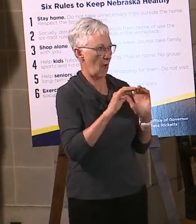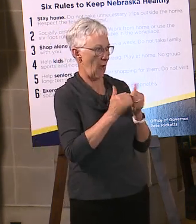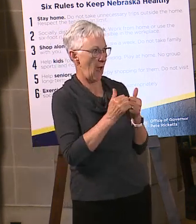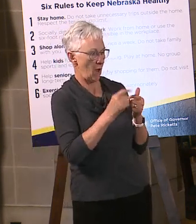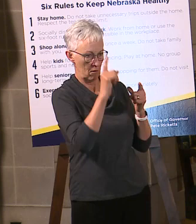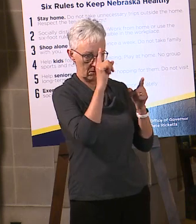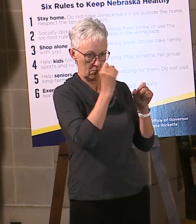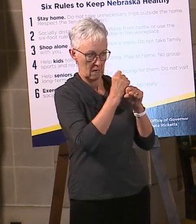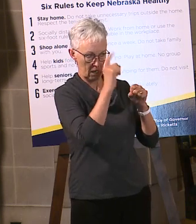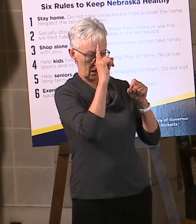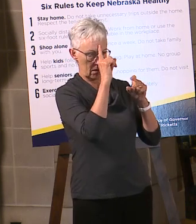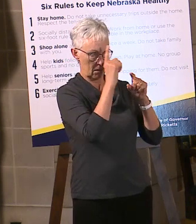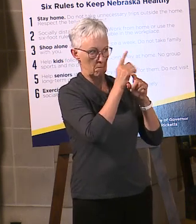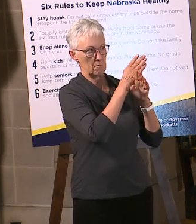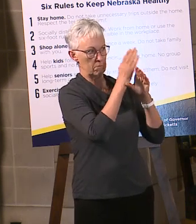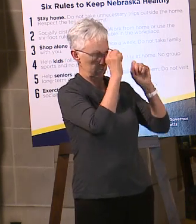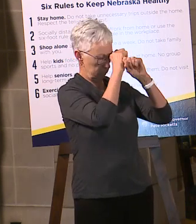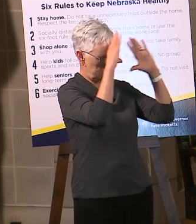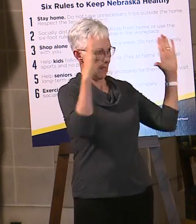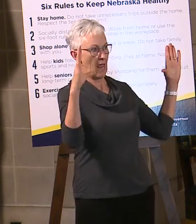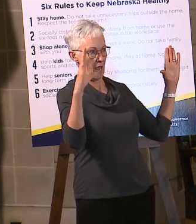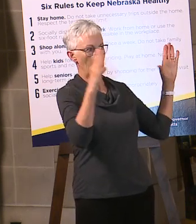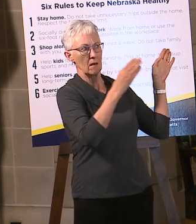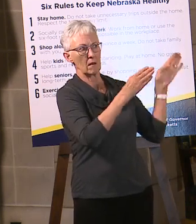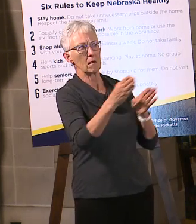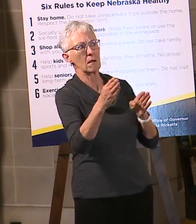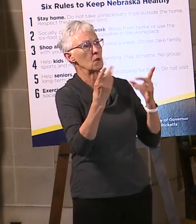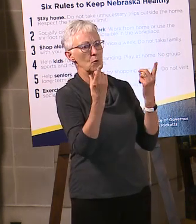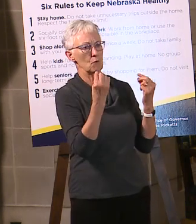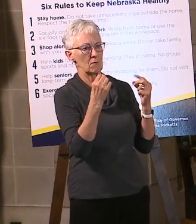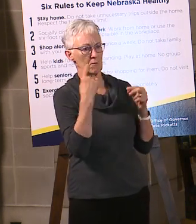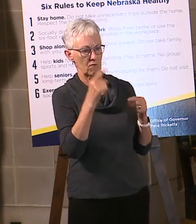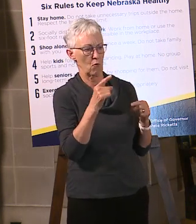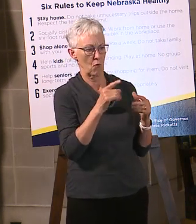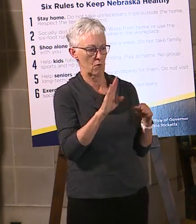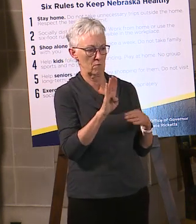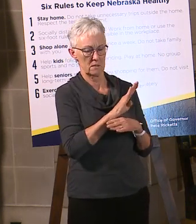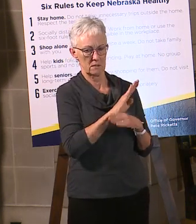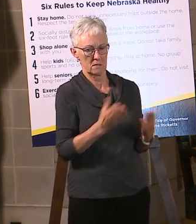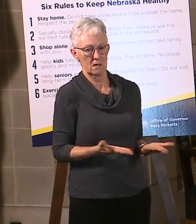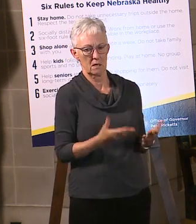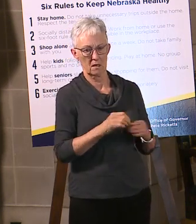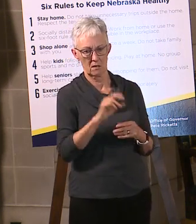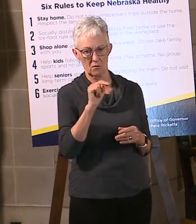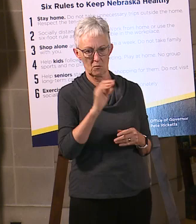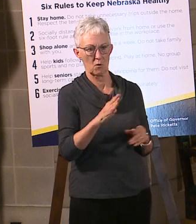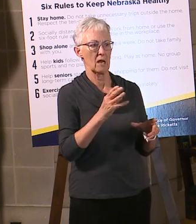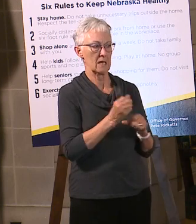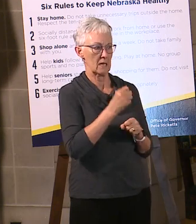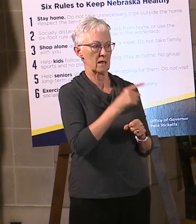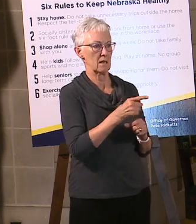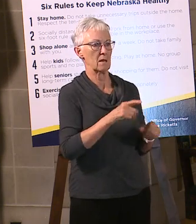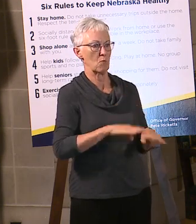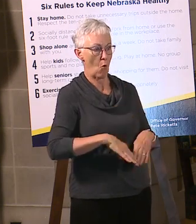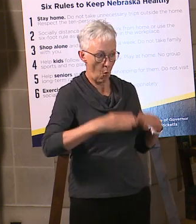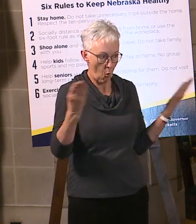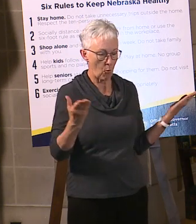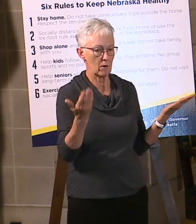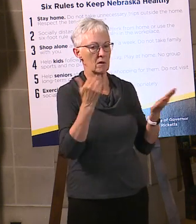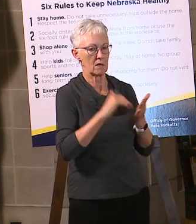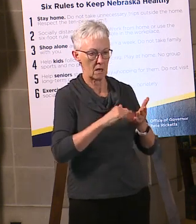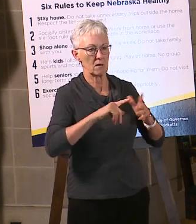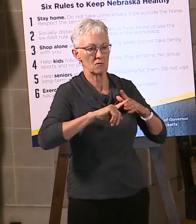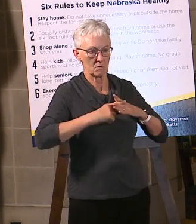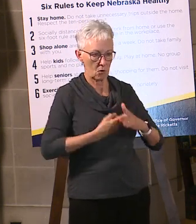use as part of the overall picture of the things, the steps we need to do to be able to help Nebraska businesses recover and